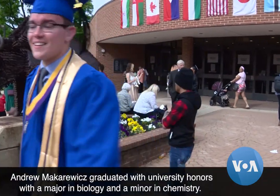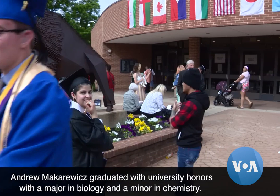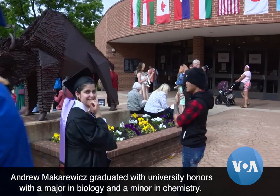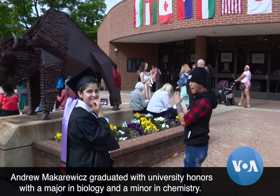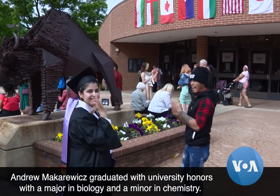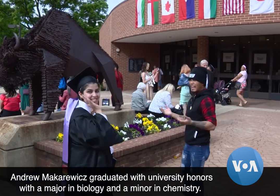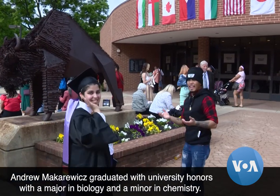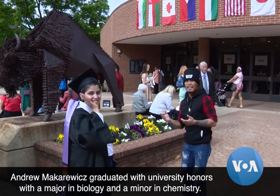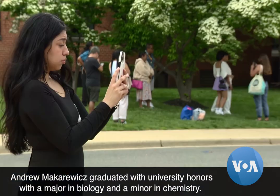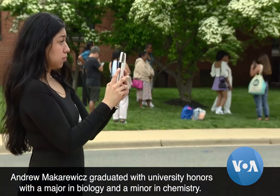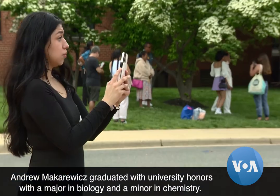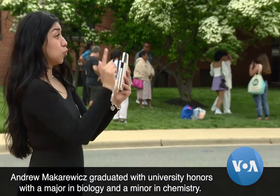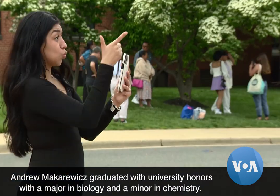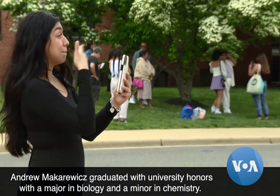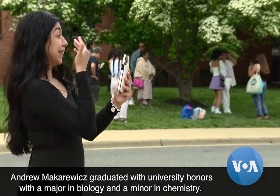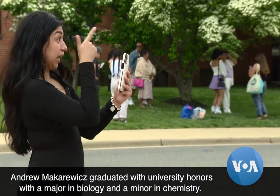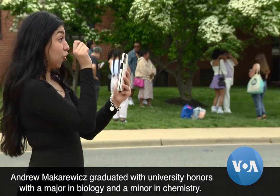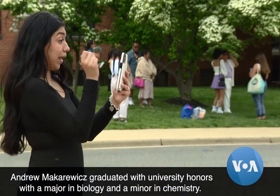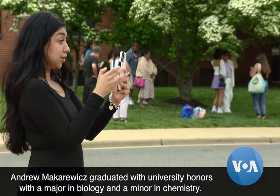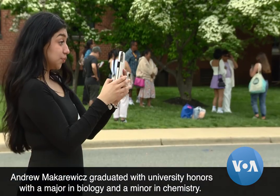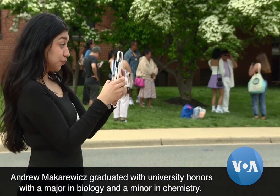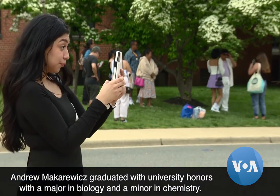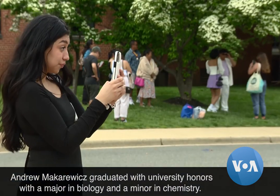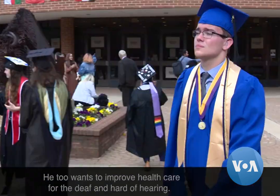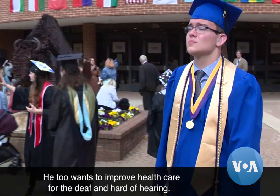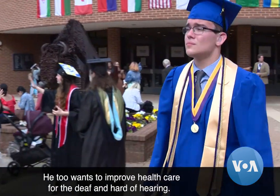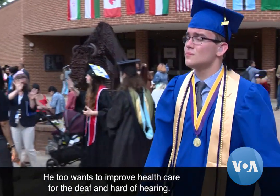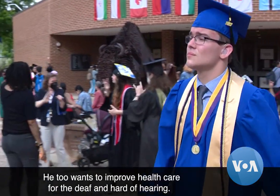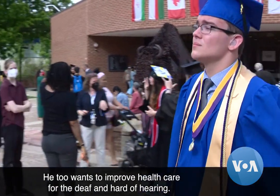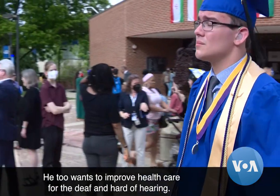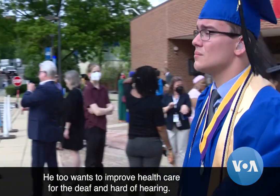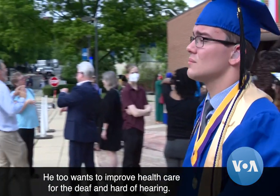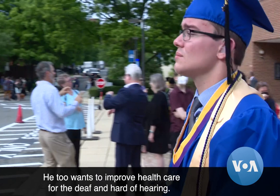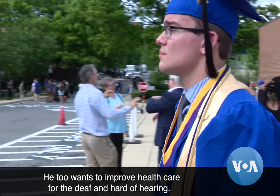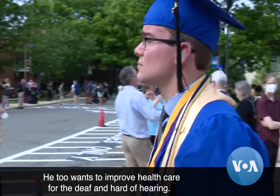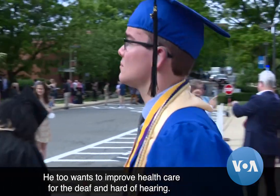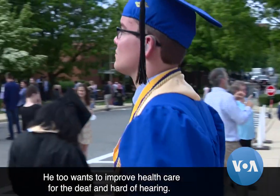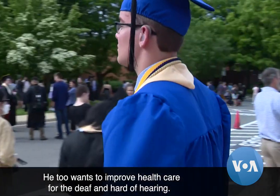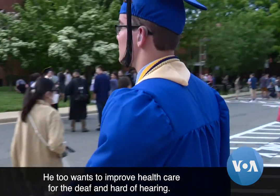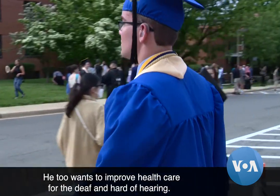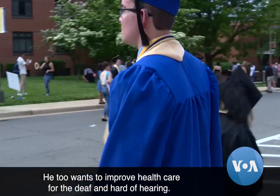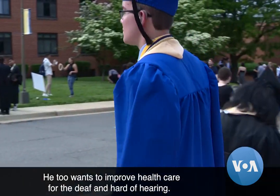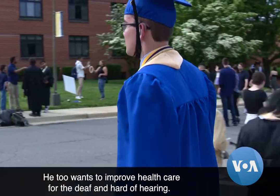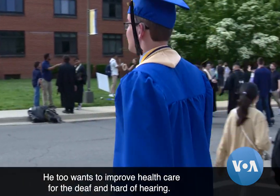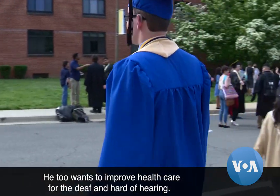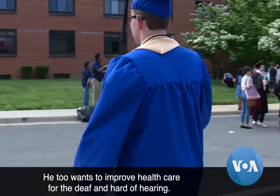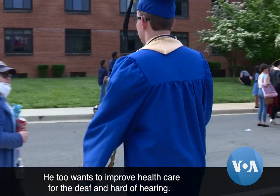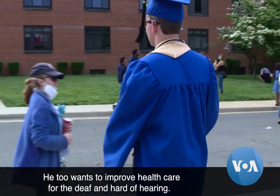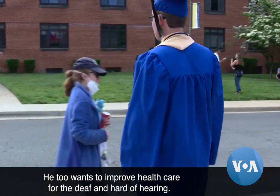honors with a major in biology and a minor in chemistry. He, too, wants to improve healthcare for the deaf and hard of hearing.